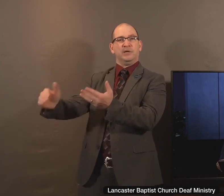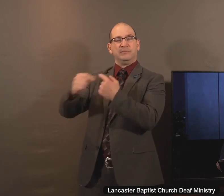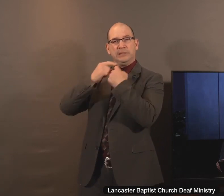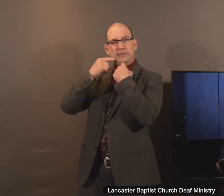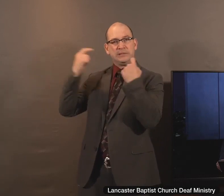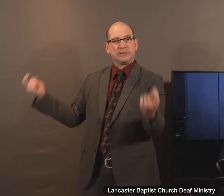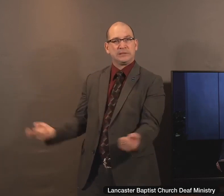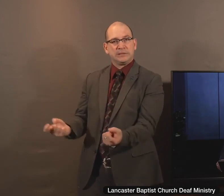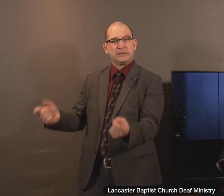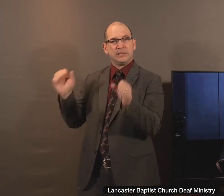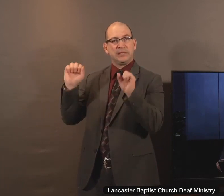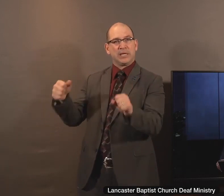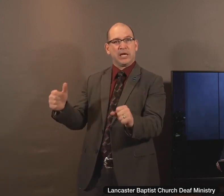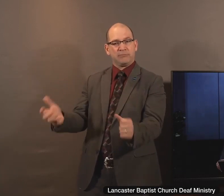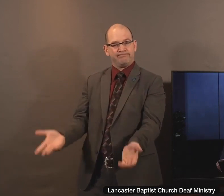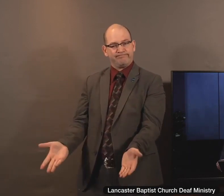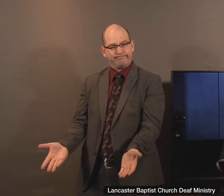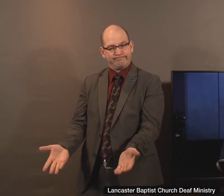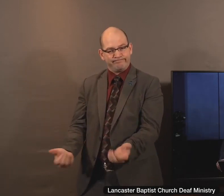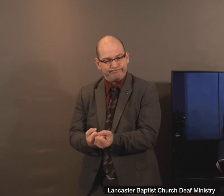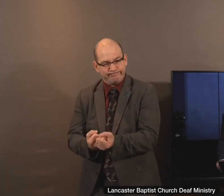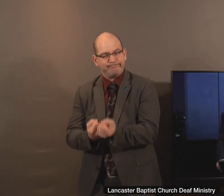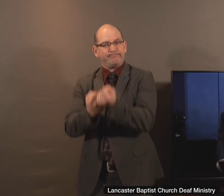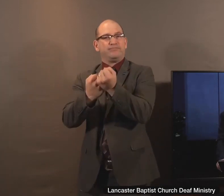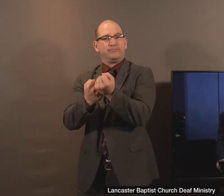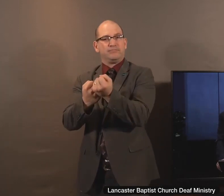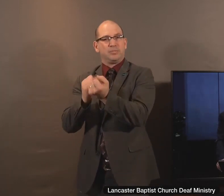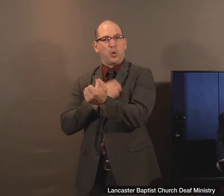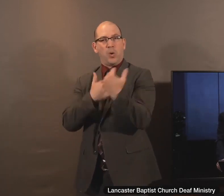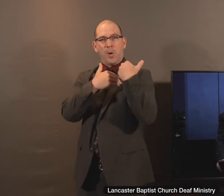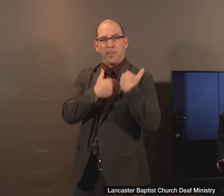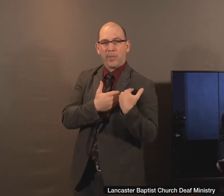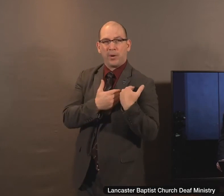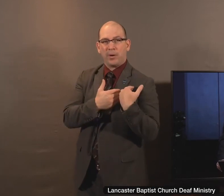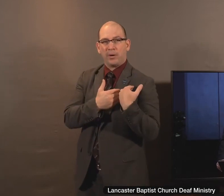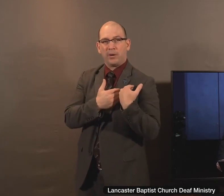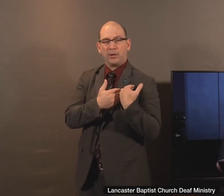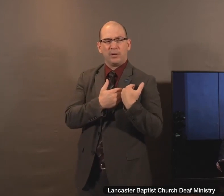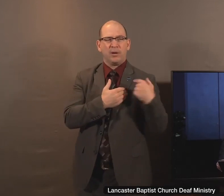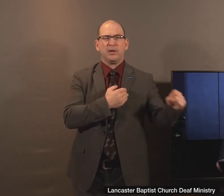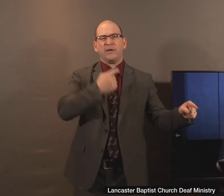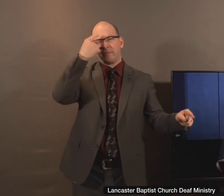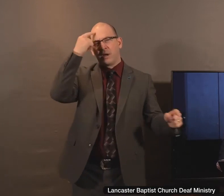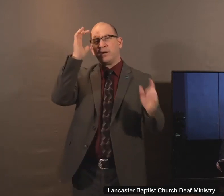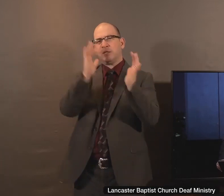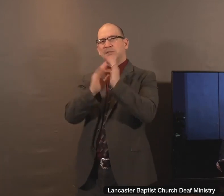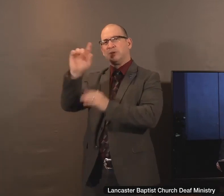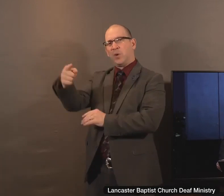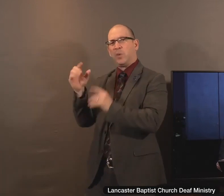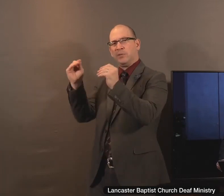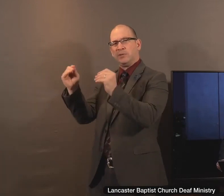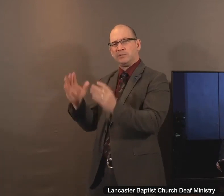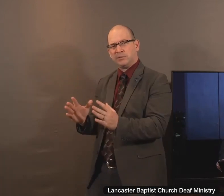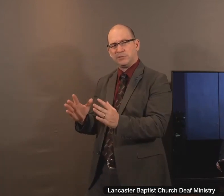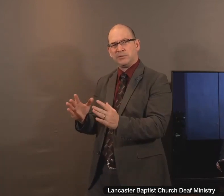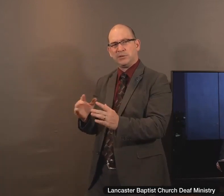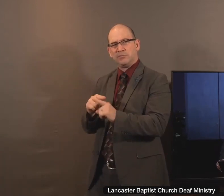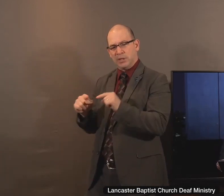Jesus could lift burdens. He saw Jesus as a teacher, as a religious man, but this woman saw him as the savior